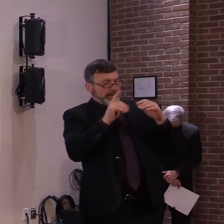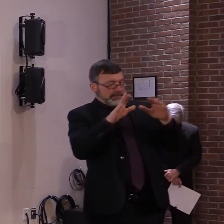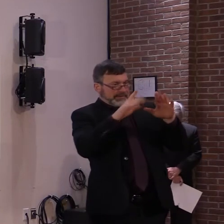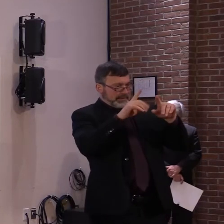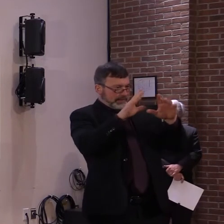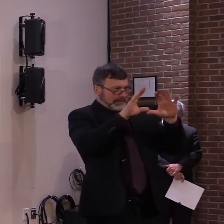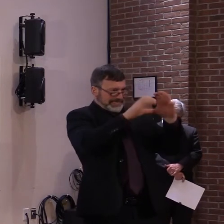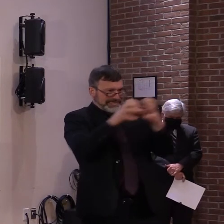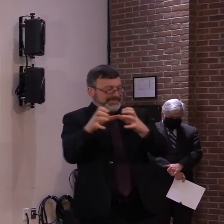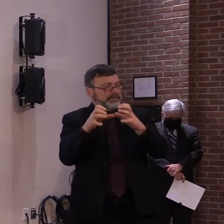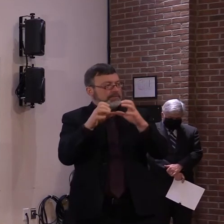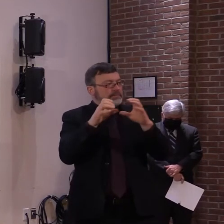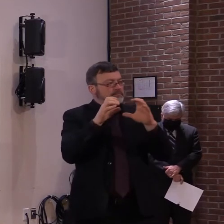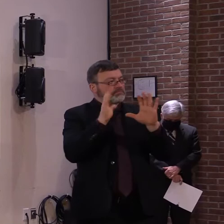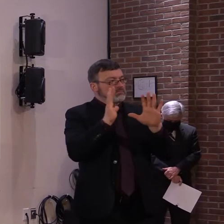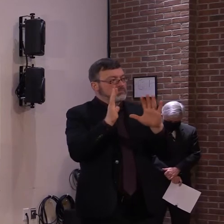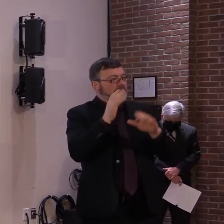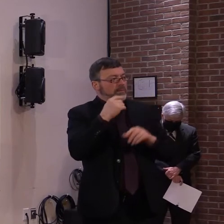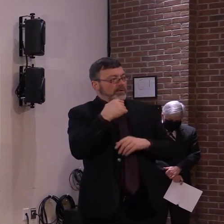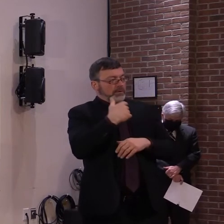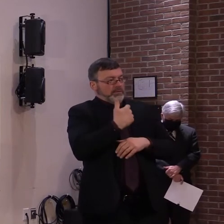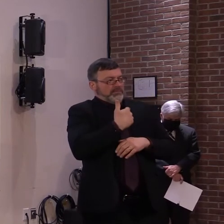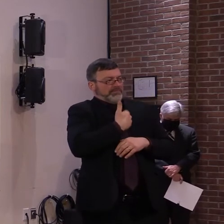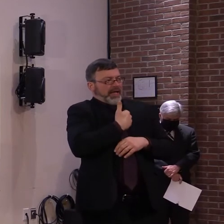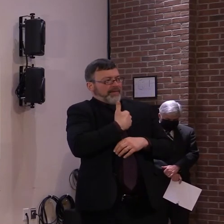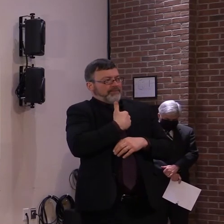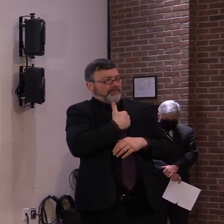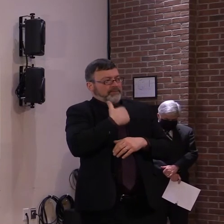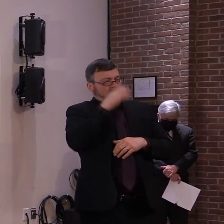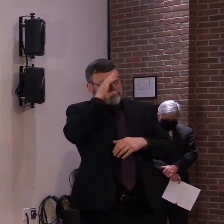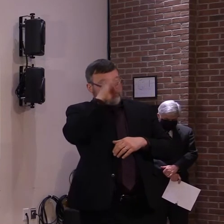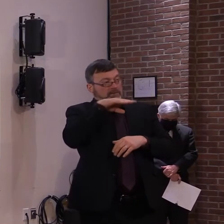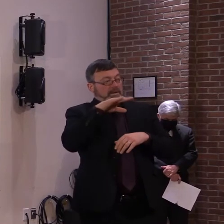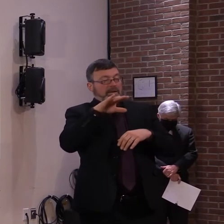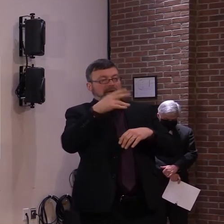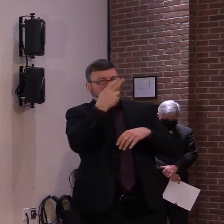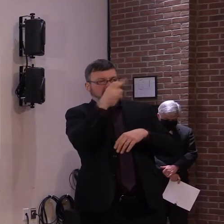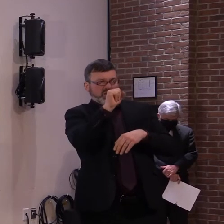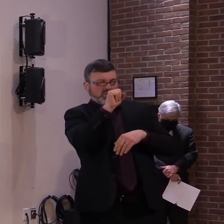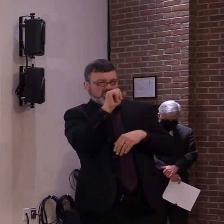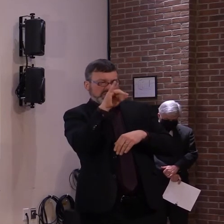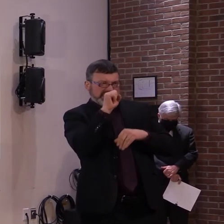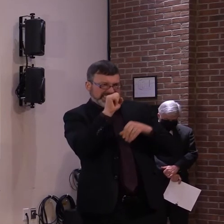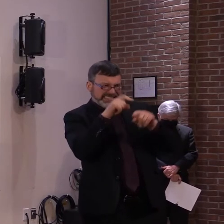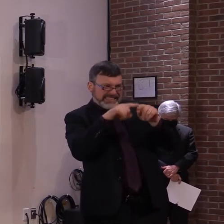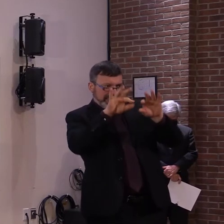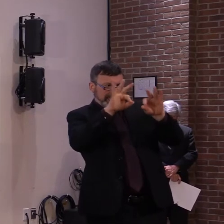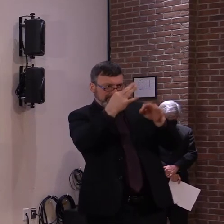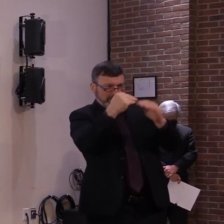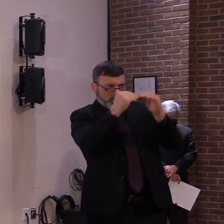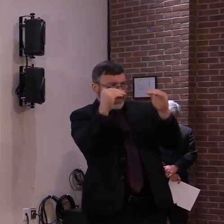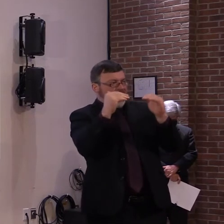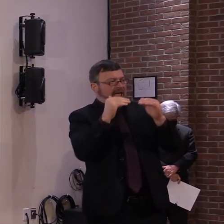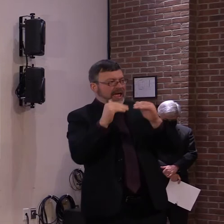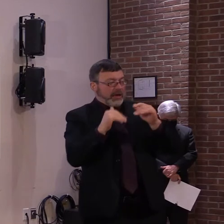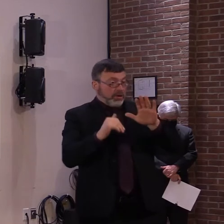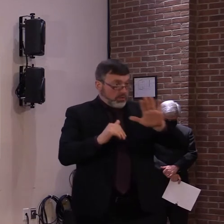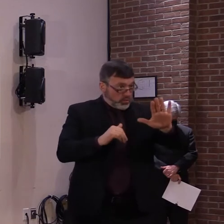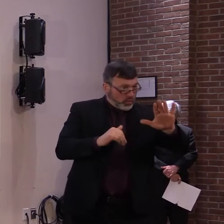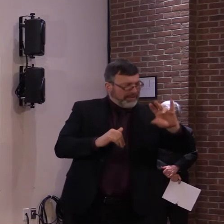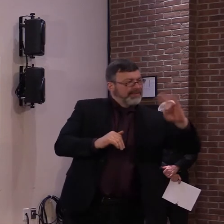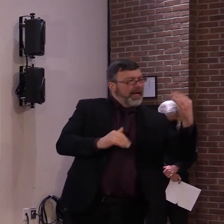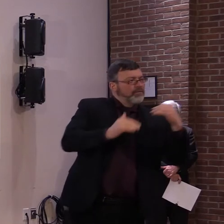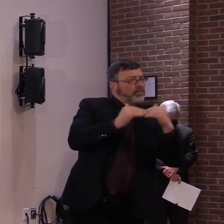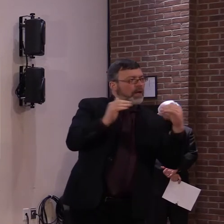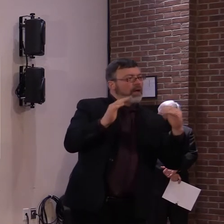with the traditional nine to 12 high school. Um, we have several K through 12 high schools. I was the principal of one. Um, and then we have schools